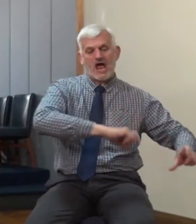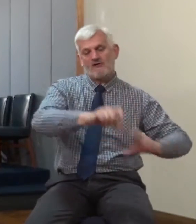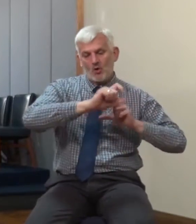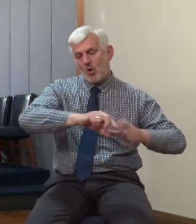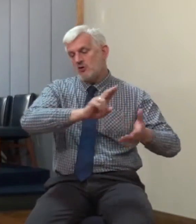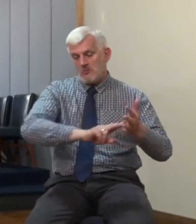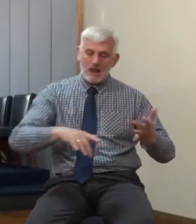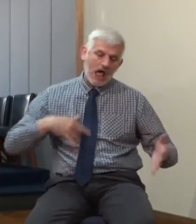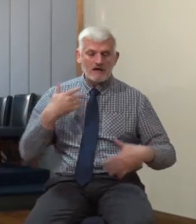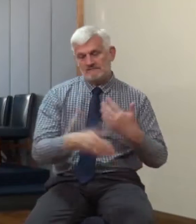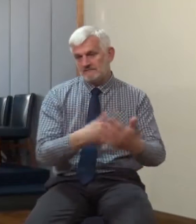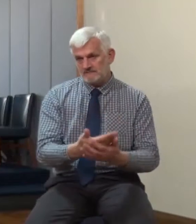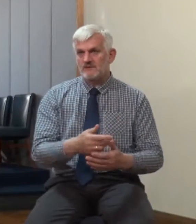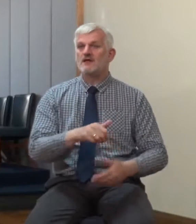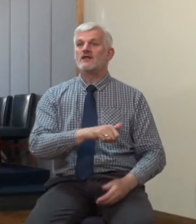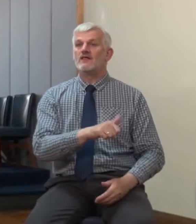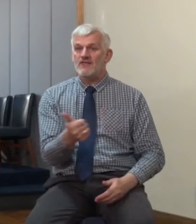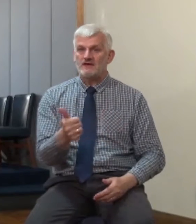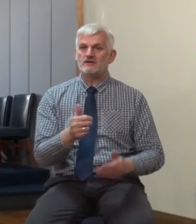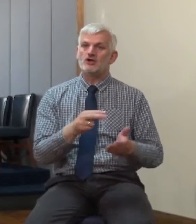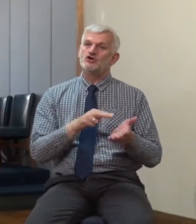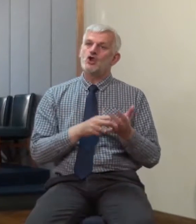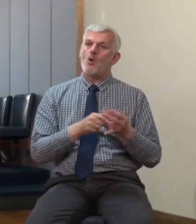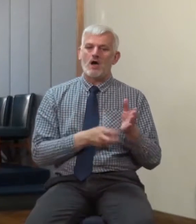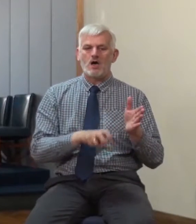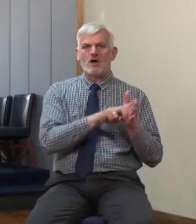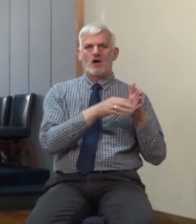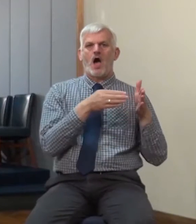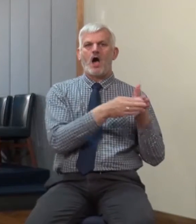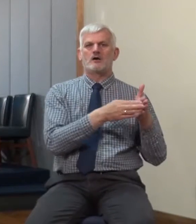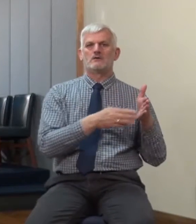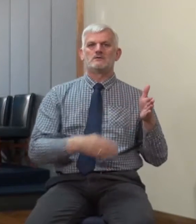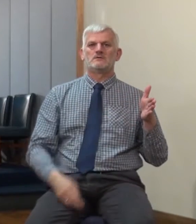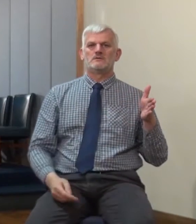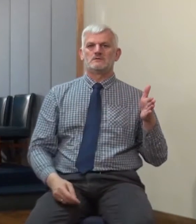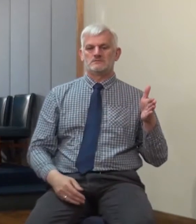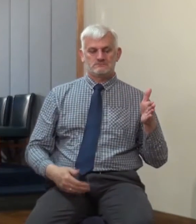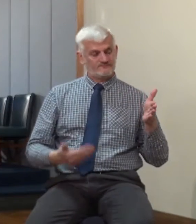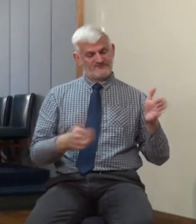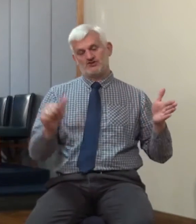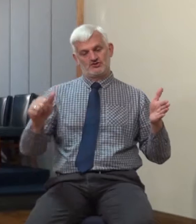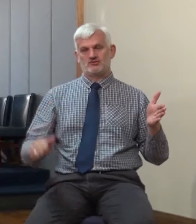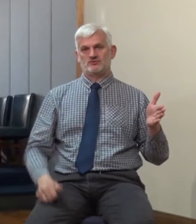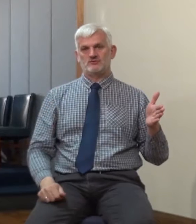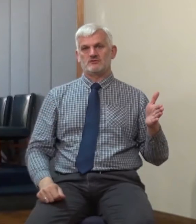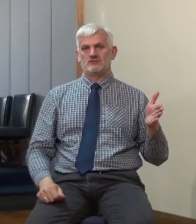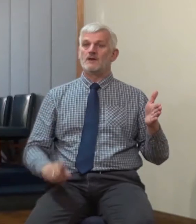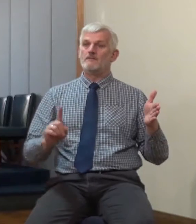ark. And he never went on elsewhere to preach to them through that time. So there was a proclamation